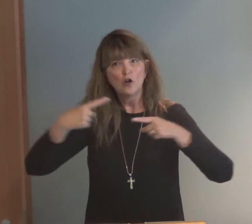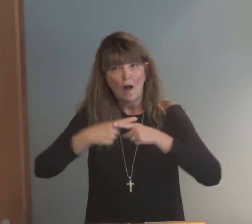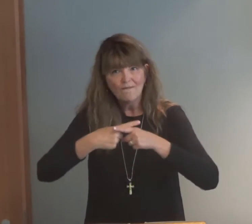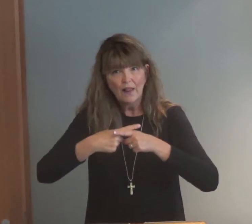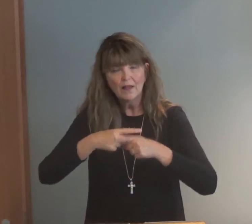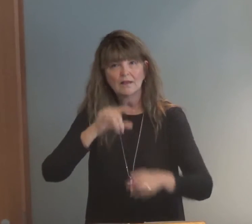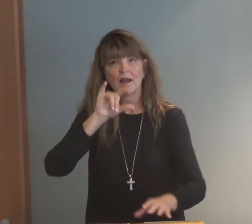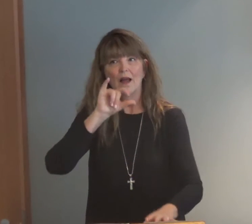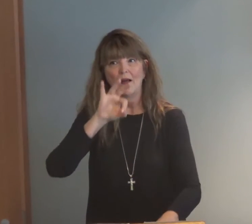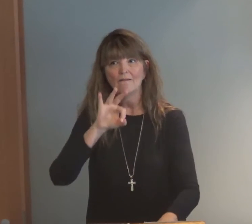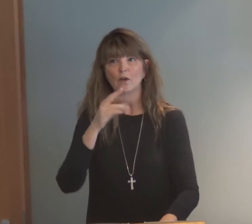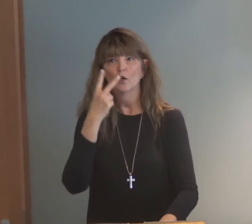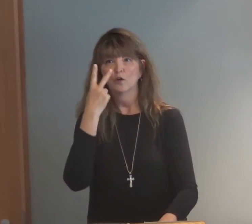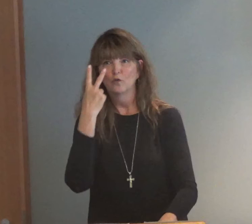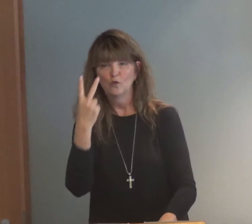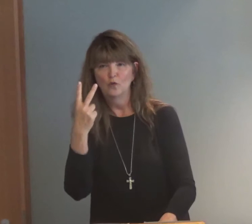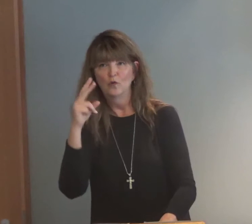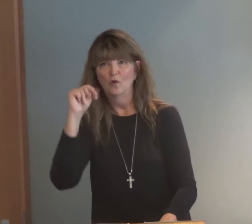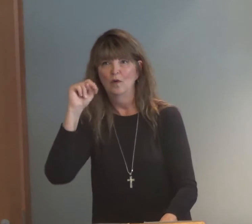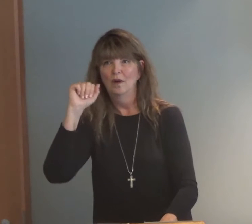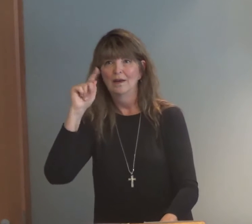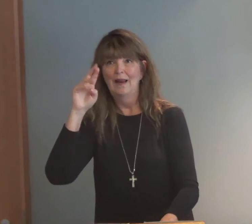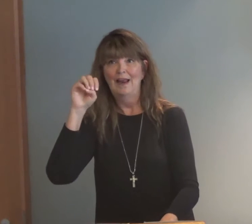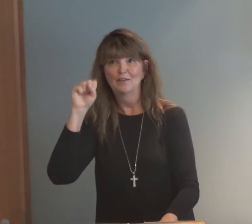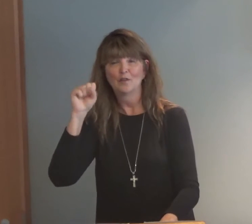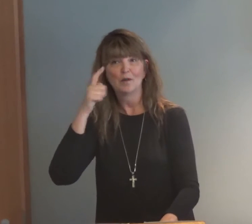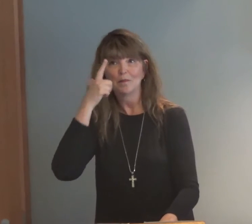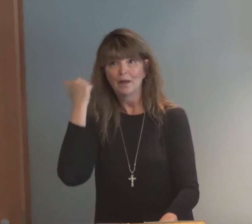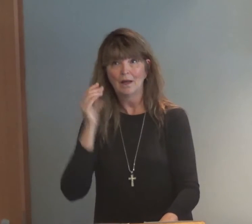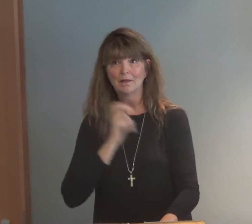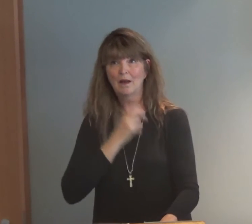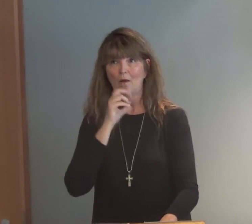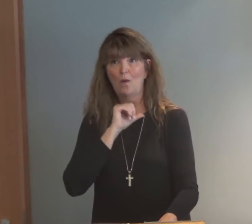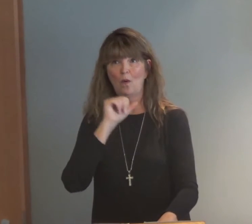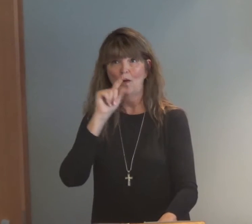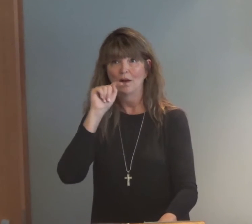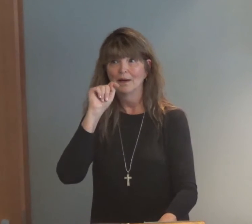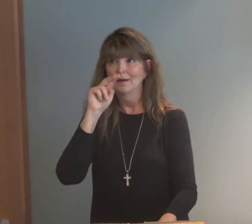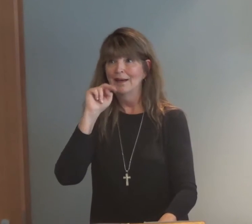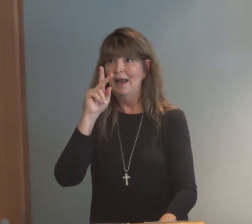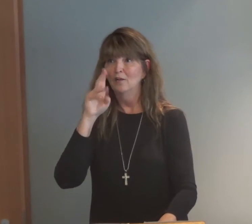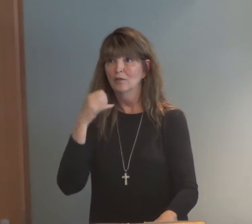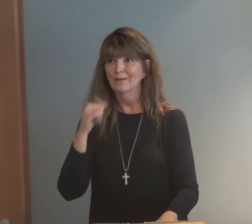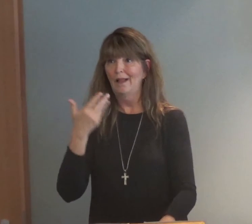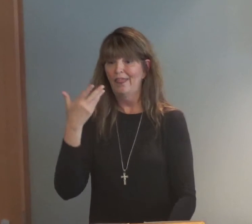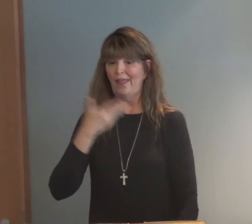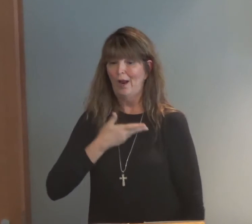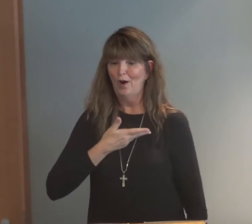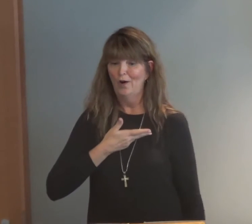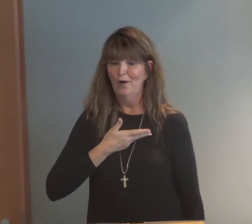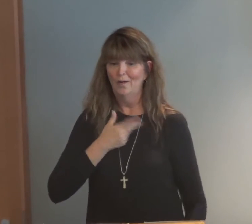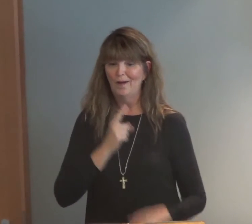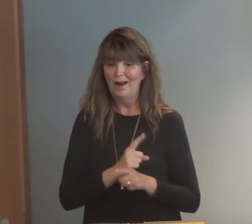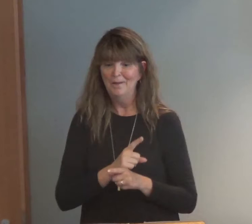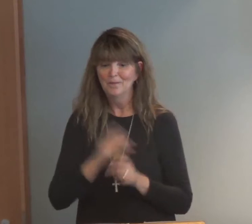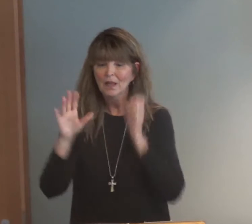forth between our old nature and our new nature. And that's what's called the dilemma of the conflict of two natures.